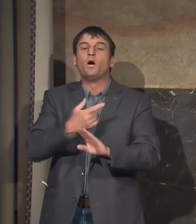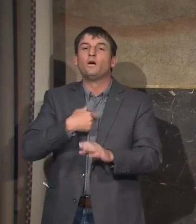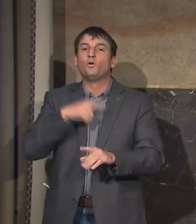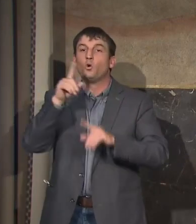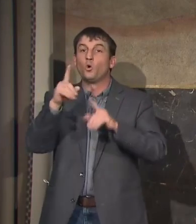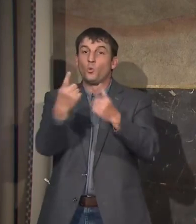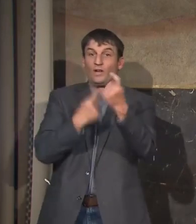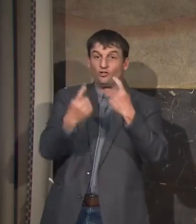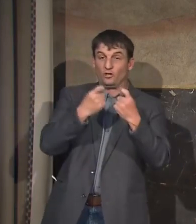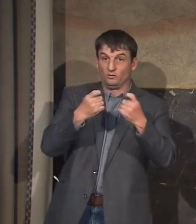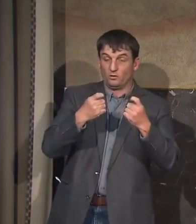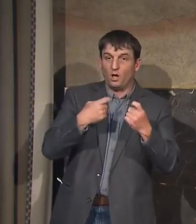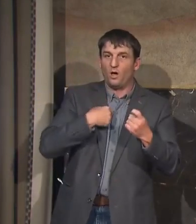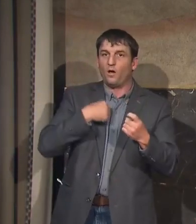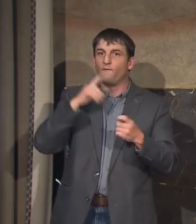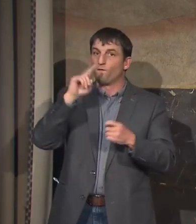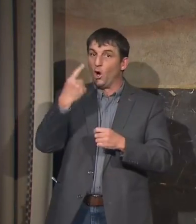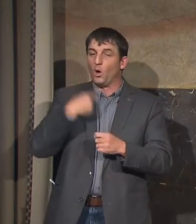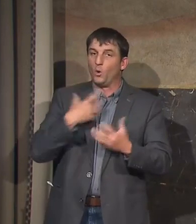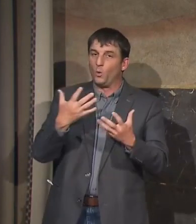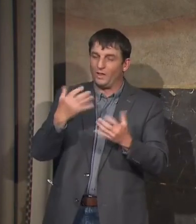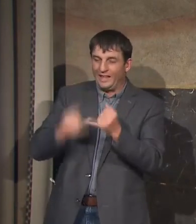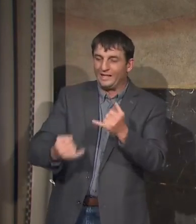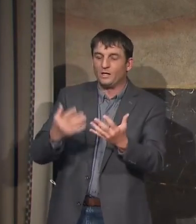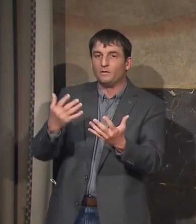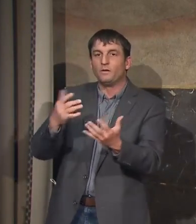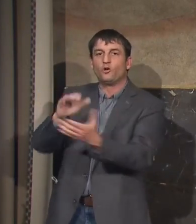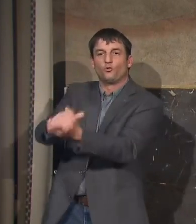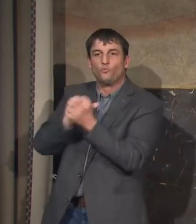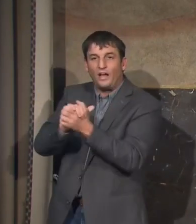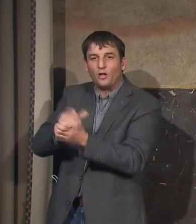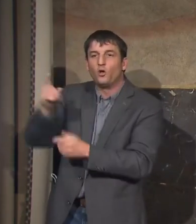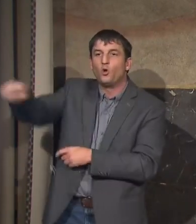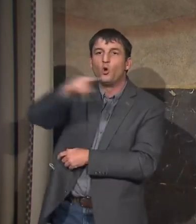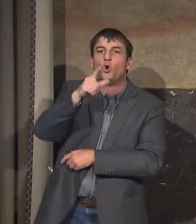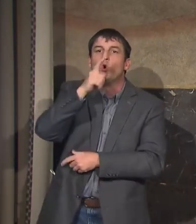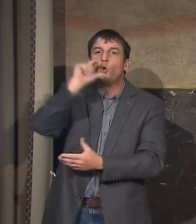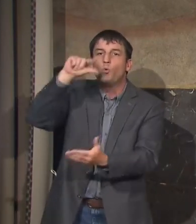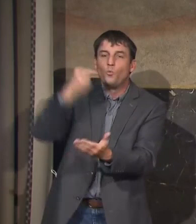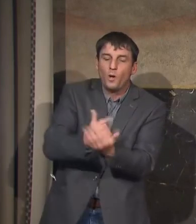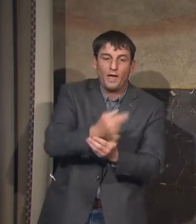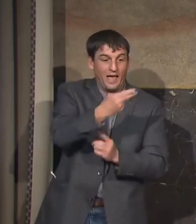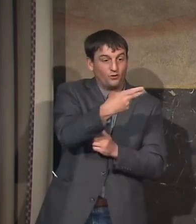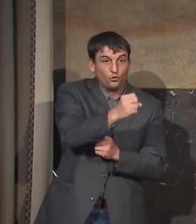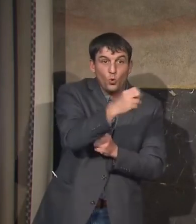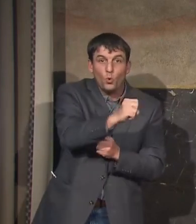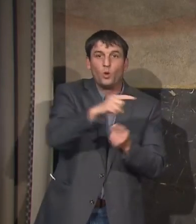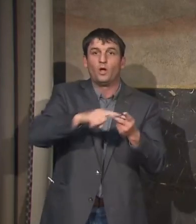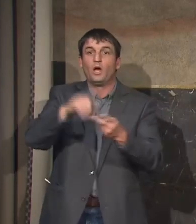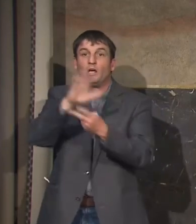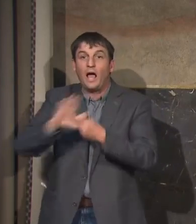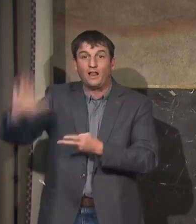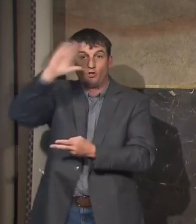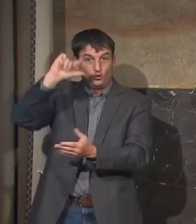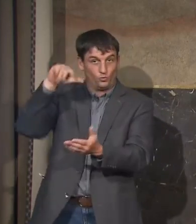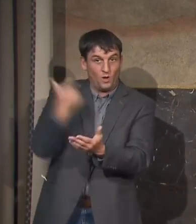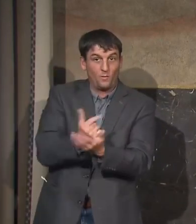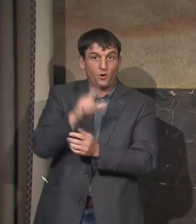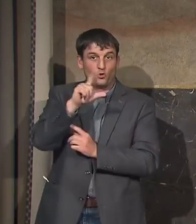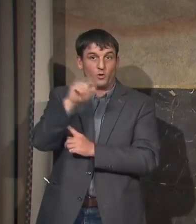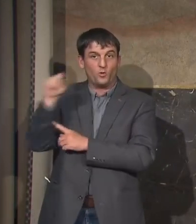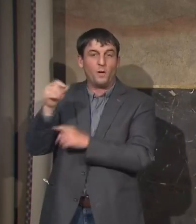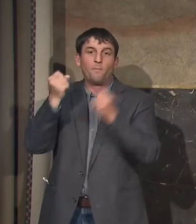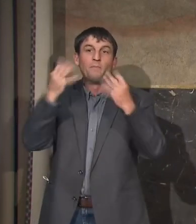high school graduates, college graduates of 2020, many of whom are taking part in virtual